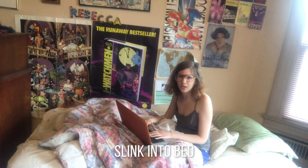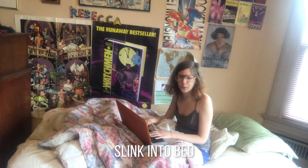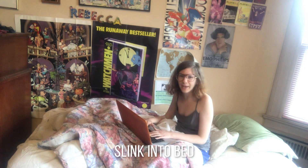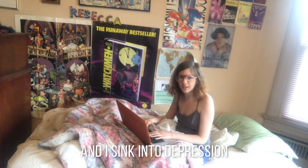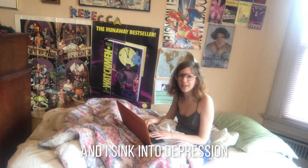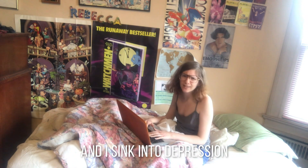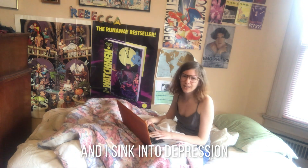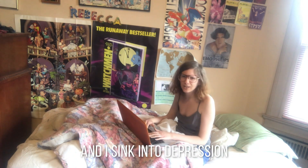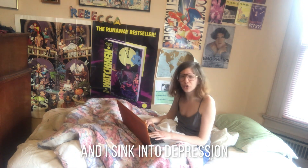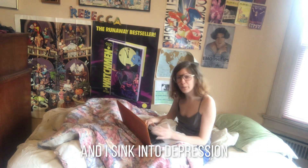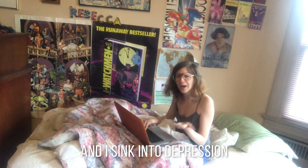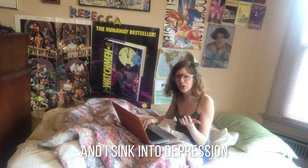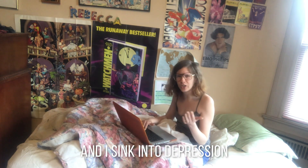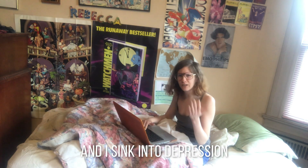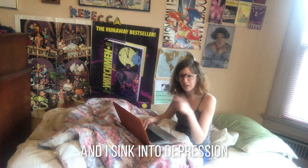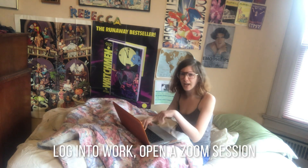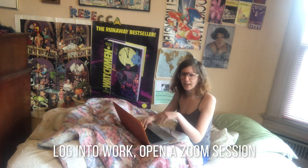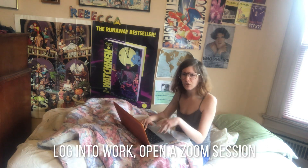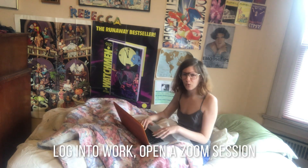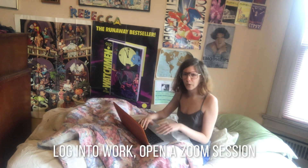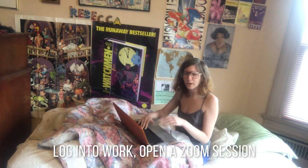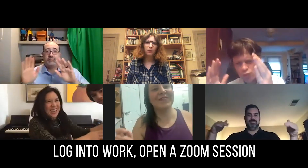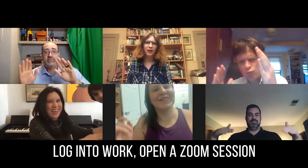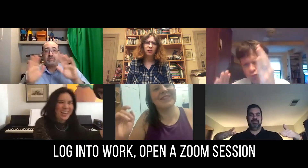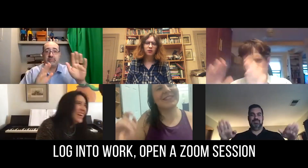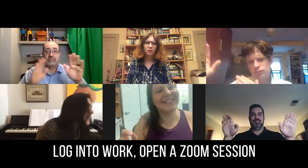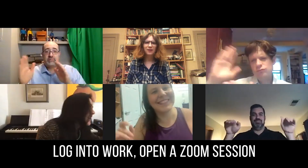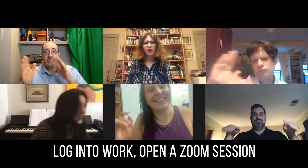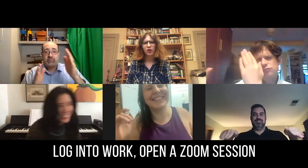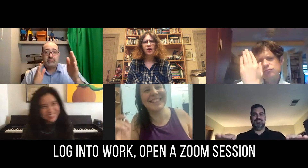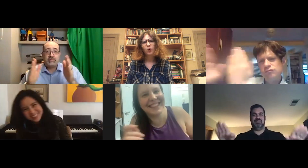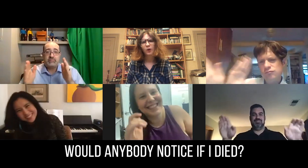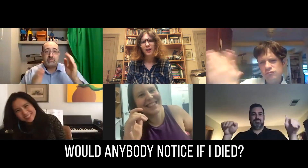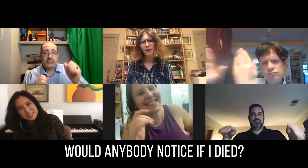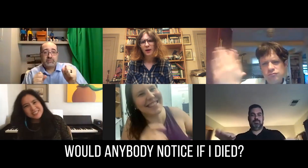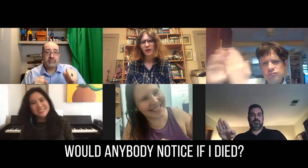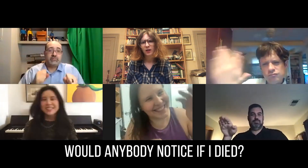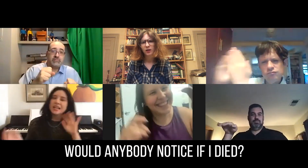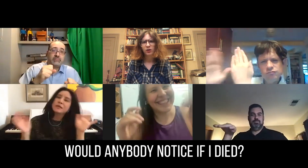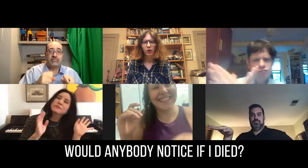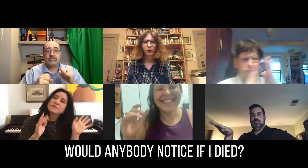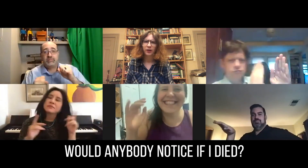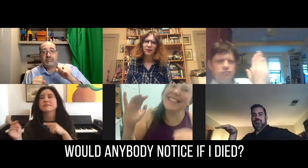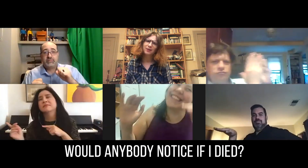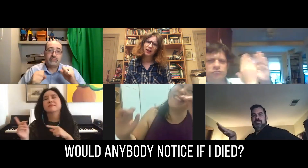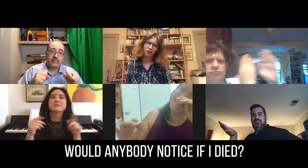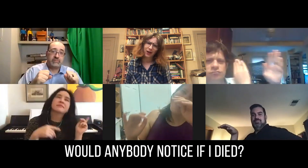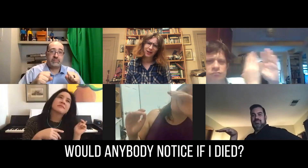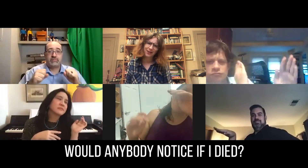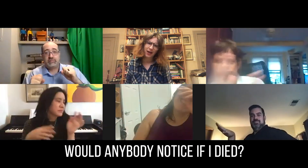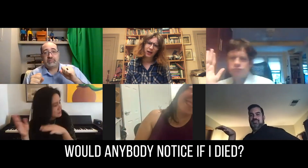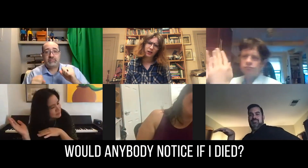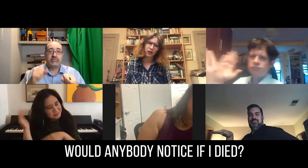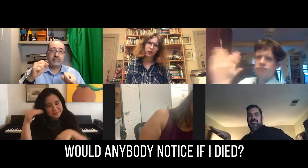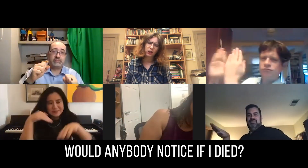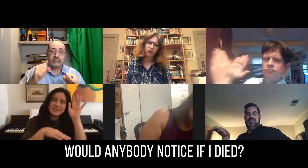Slink into bed and I sink into depression. Log into work, open a Zoom session. Would anybody notice if